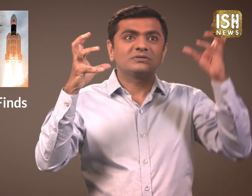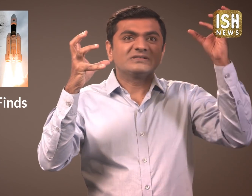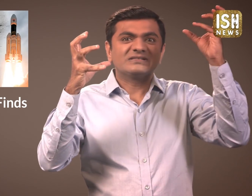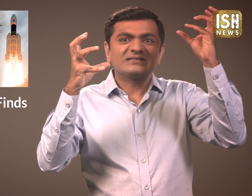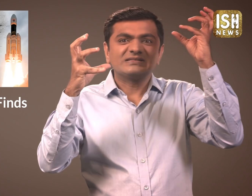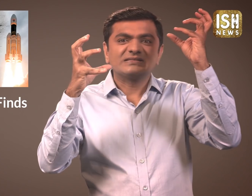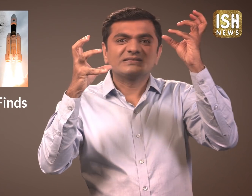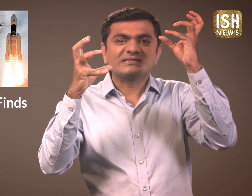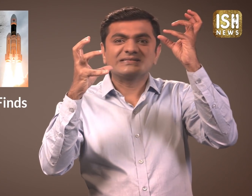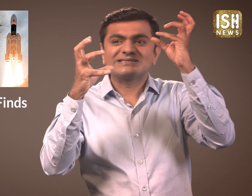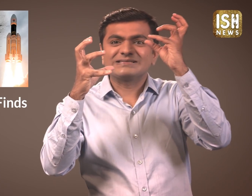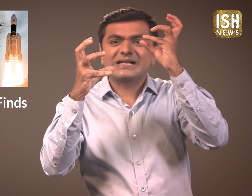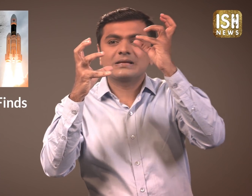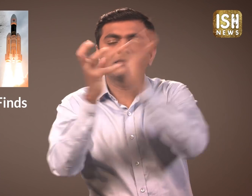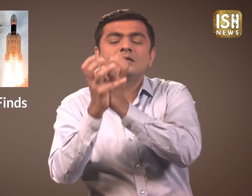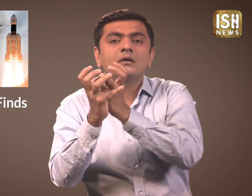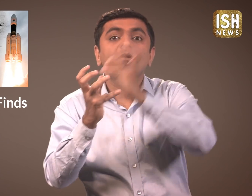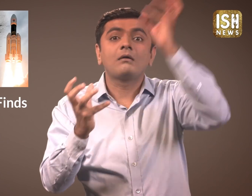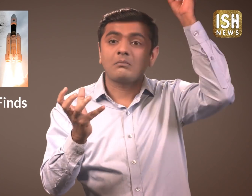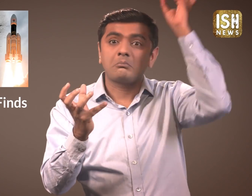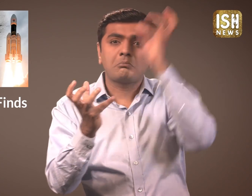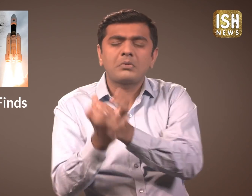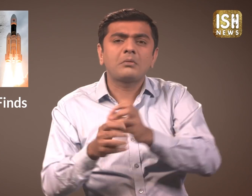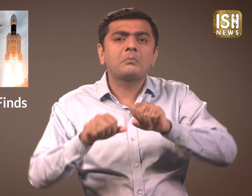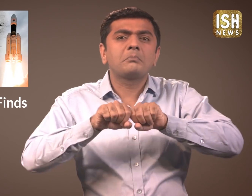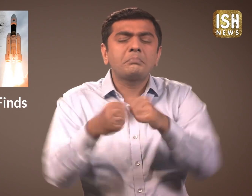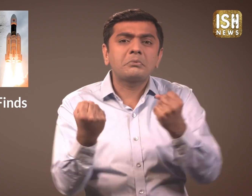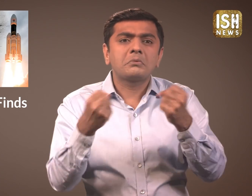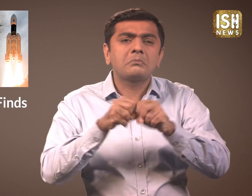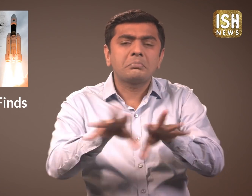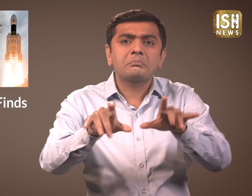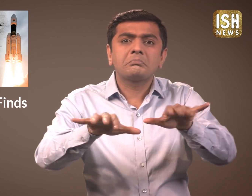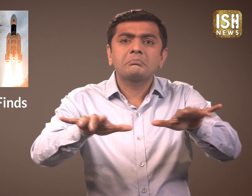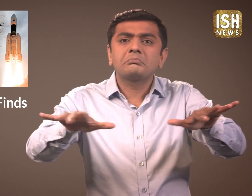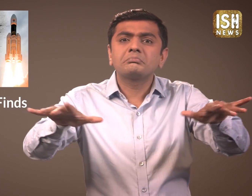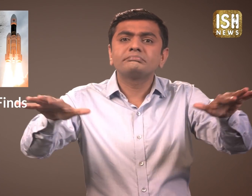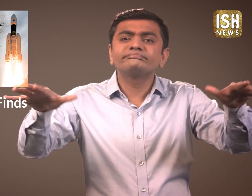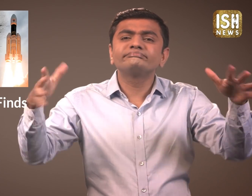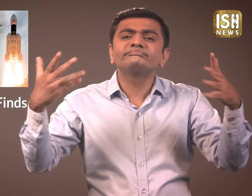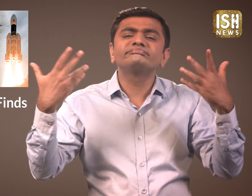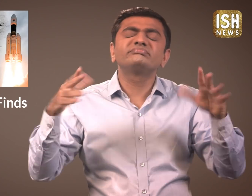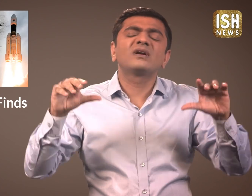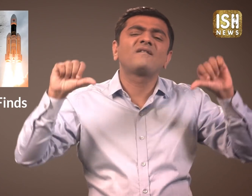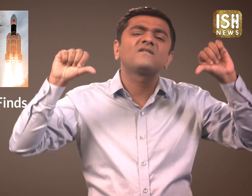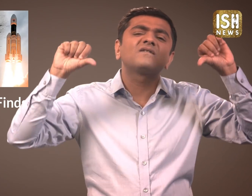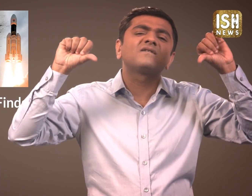However, the Vikram Lander crash-landed on the moon and the project failed.